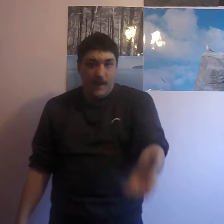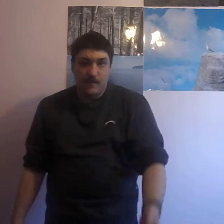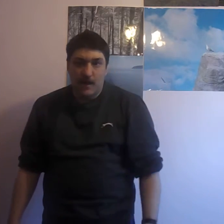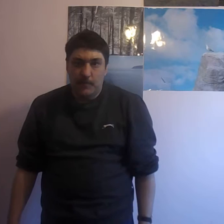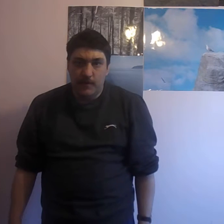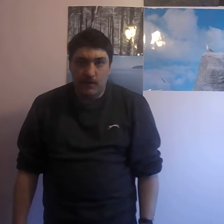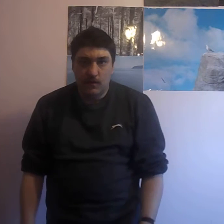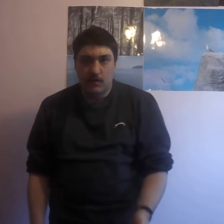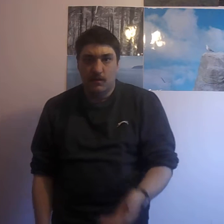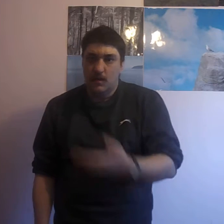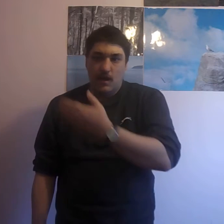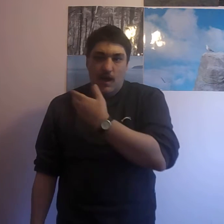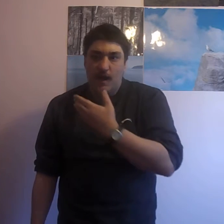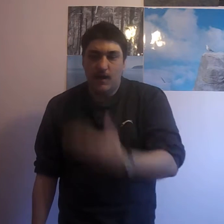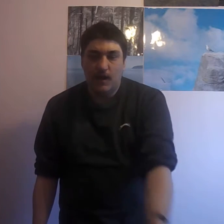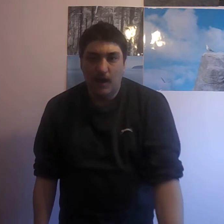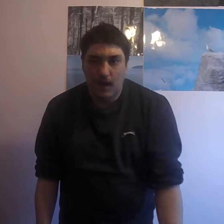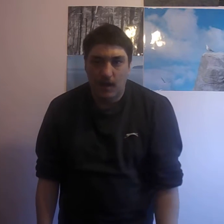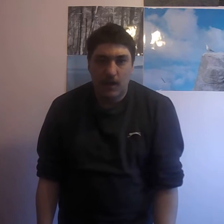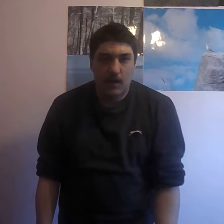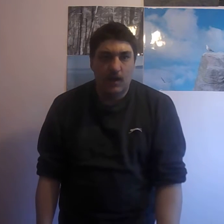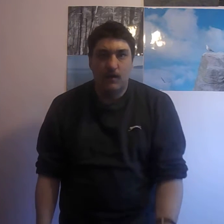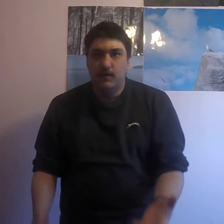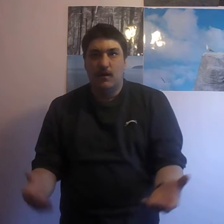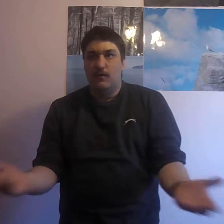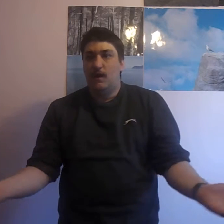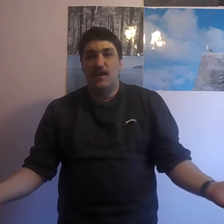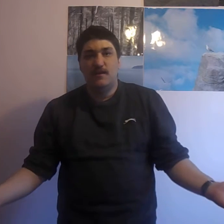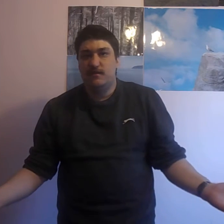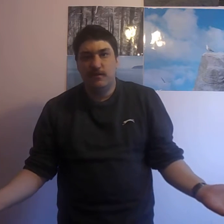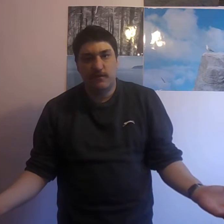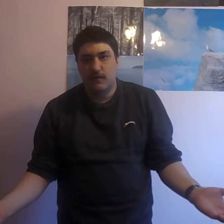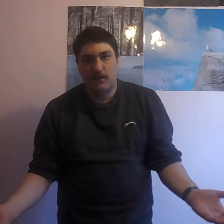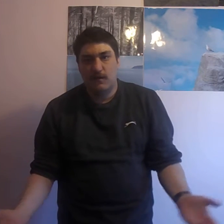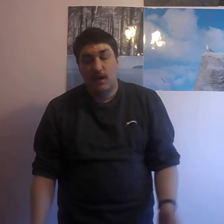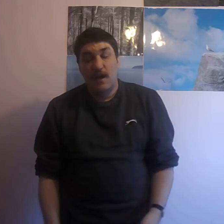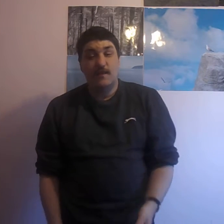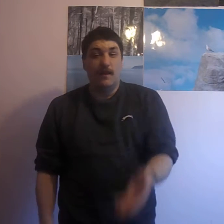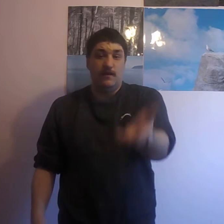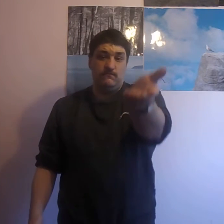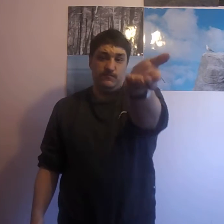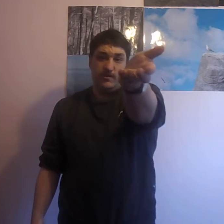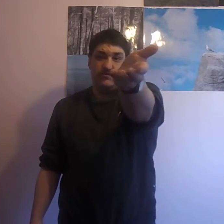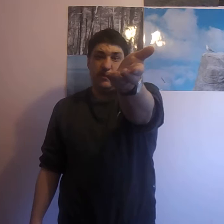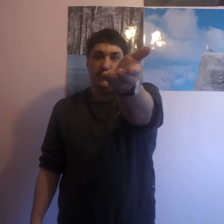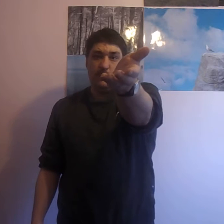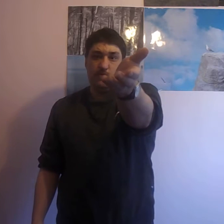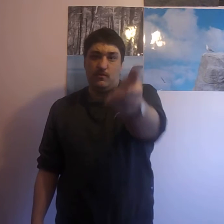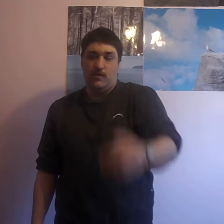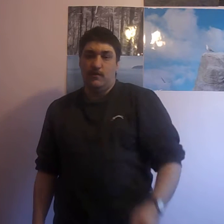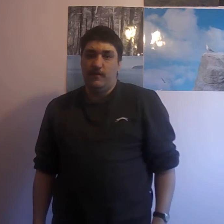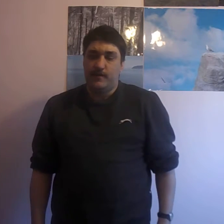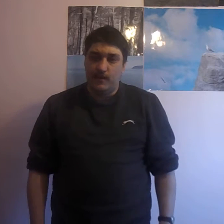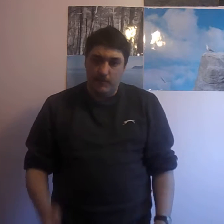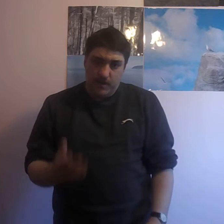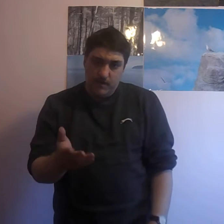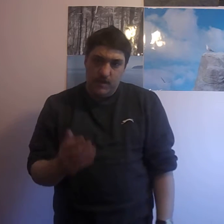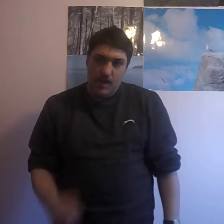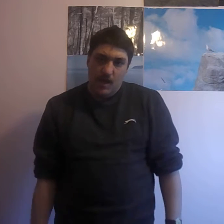is happening. And, you know, and it's just, it's like the streamer I was talking to last night because I